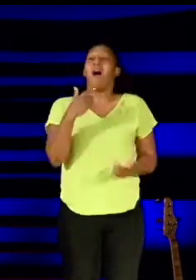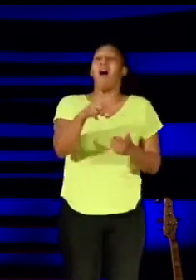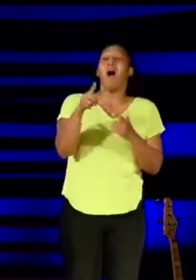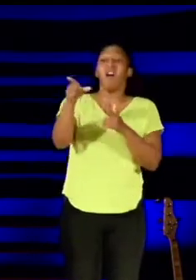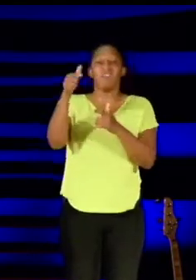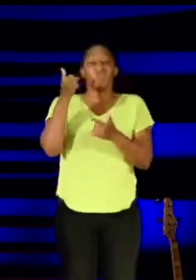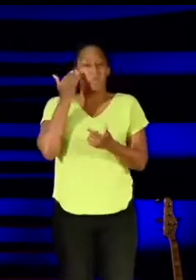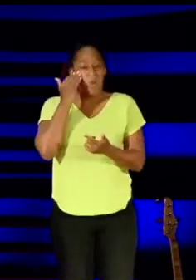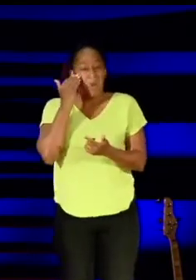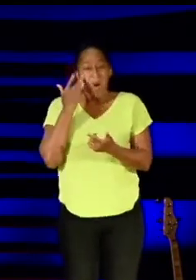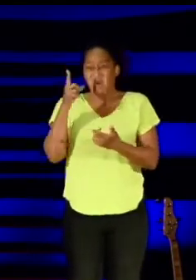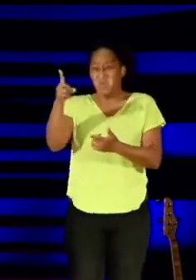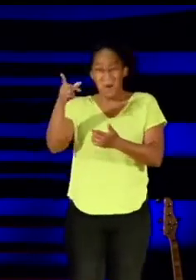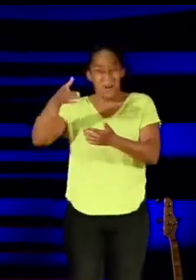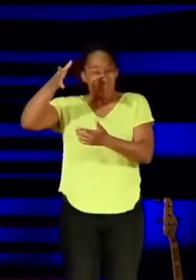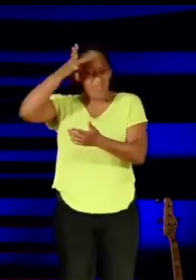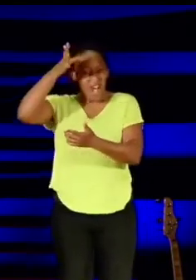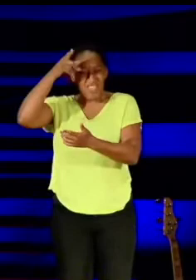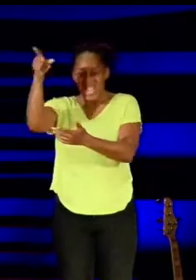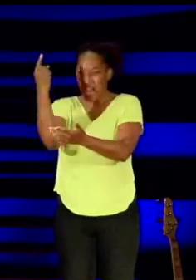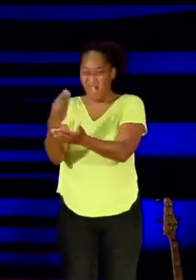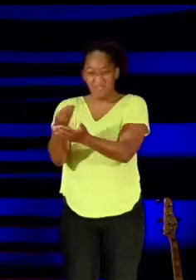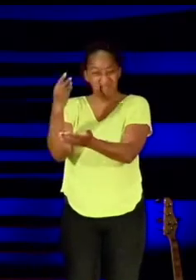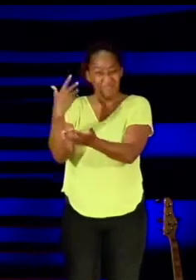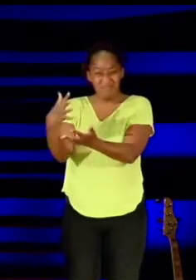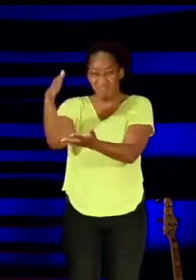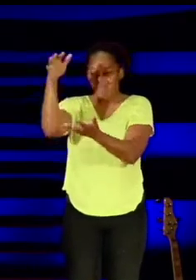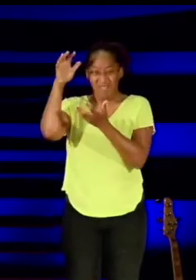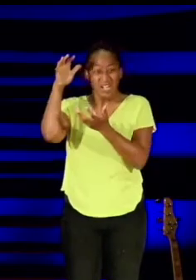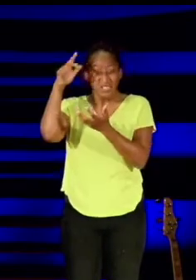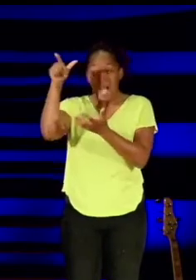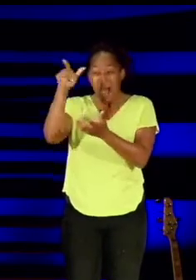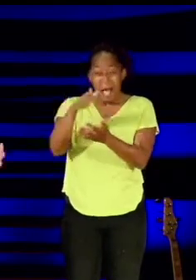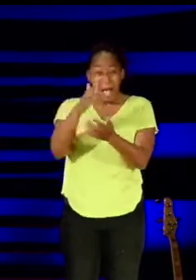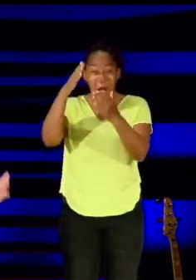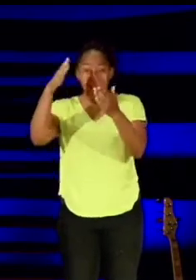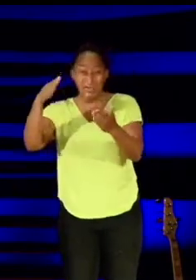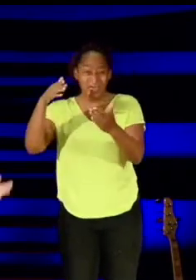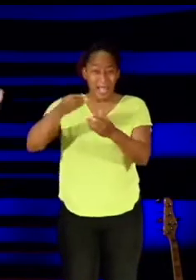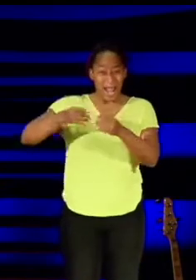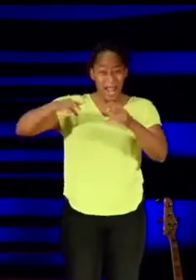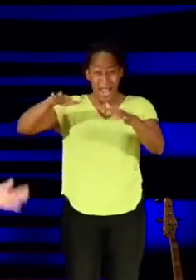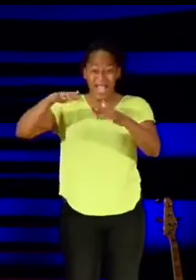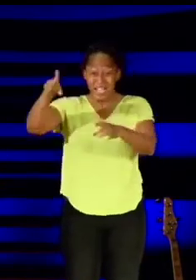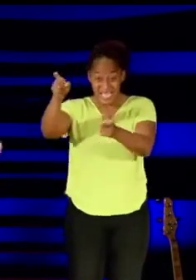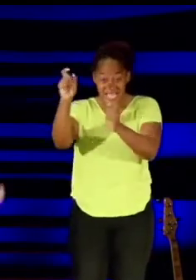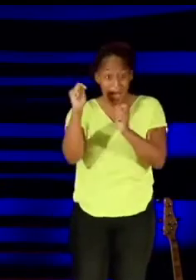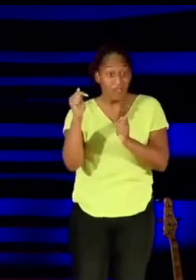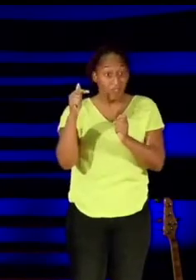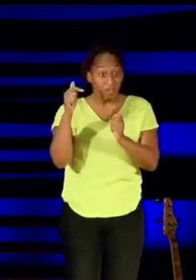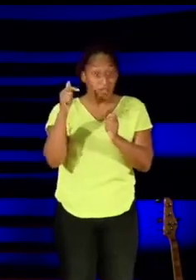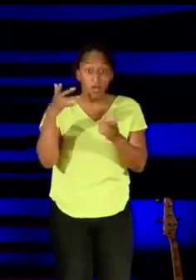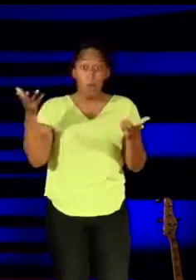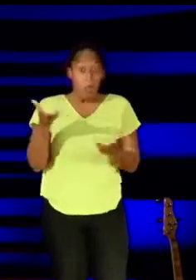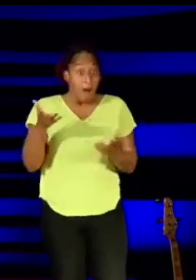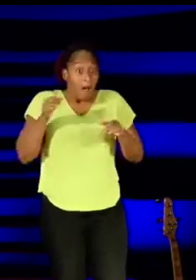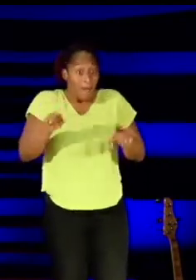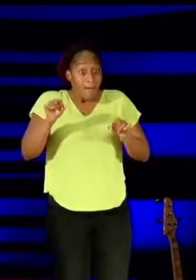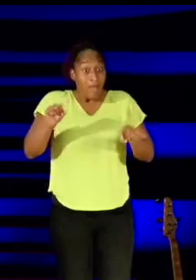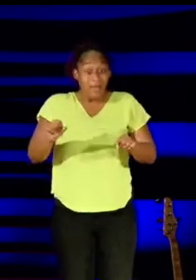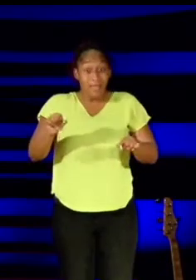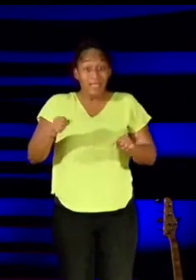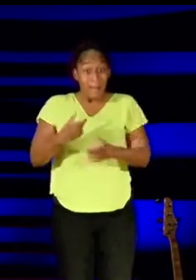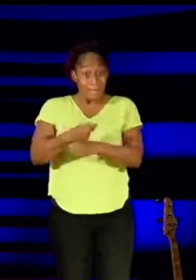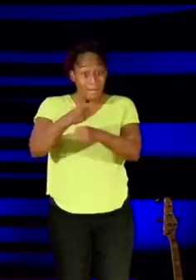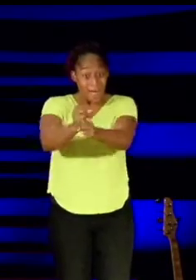houses and lands. And Deuteronomy 8 and 18 said, he gives us the ability to produce wealth. Any believers